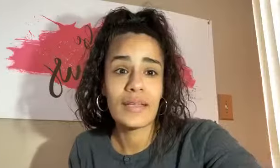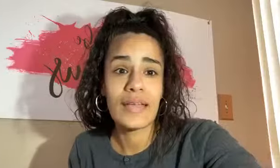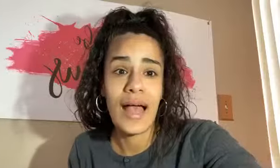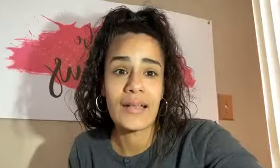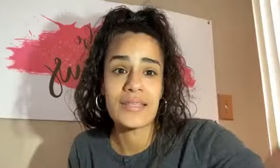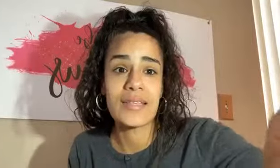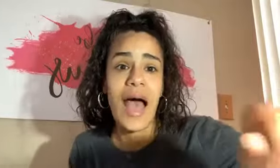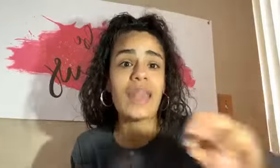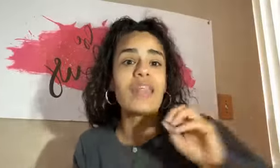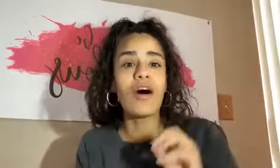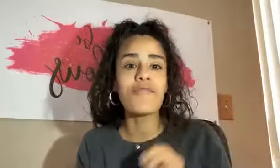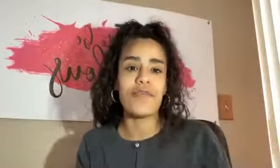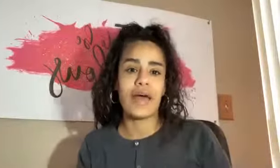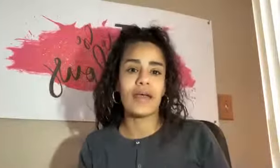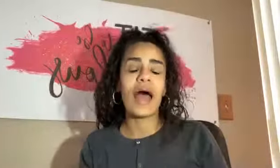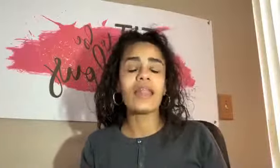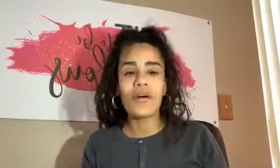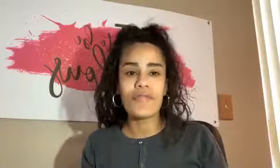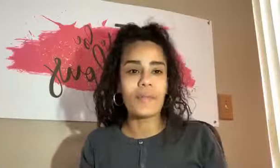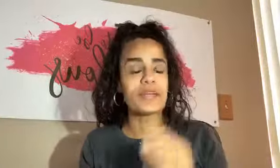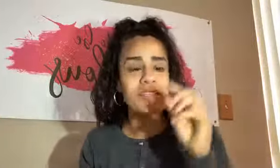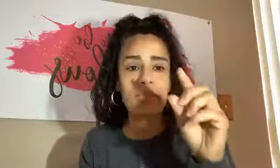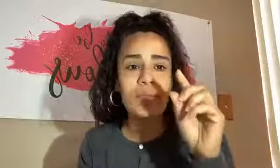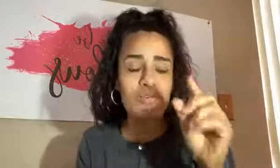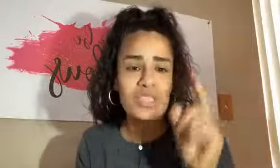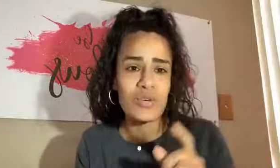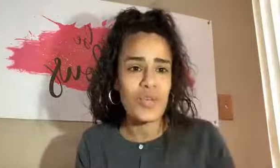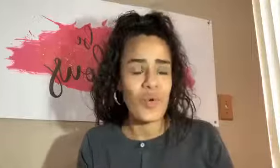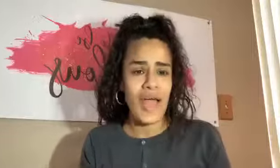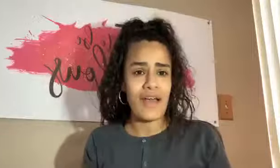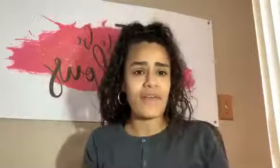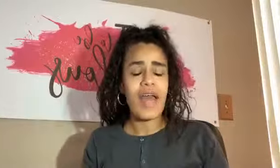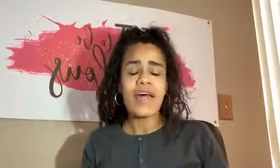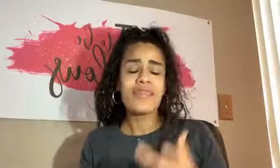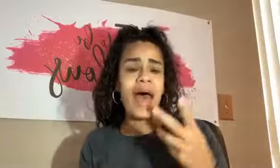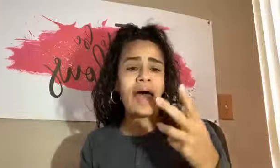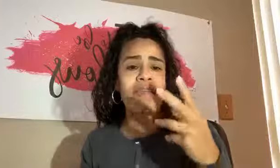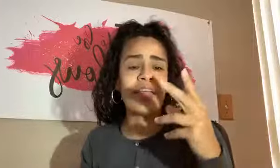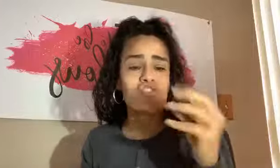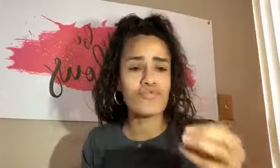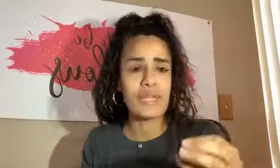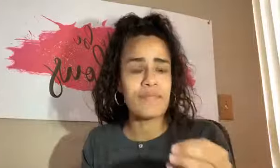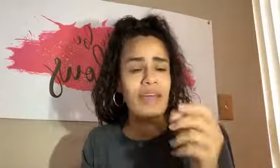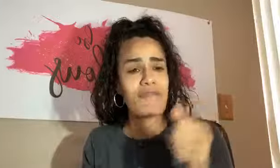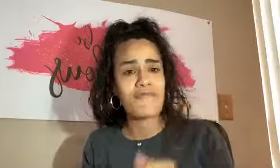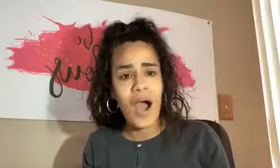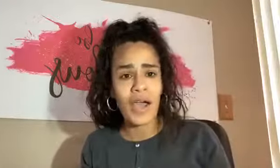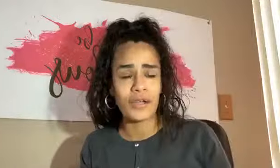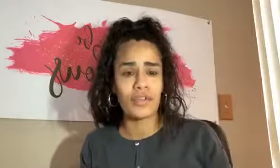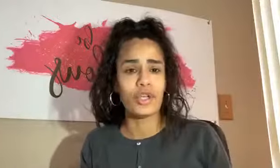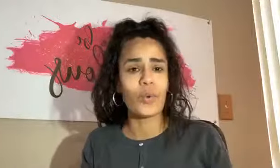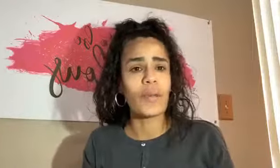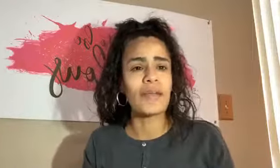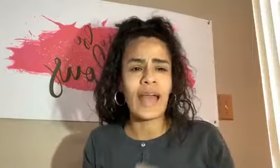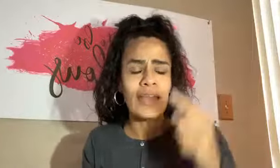Yes. I love that. I love that because some people still don't have that, that dream, that fire, you know what I mean? And